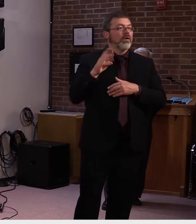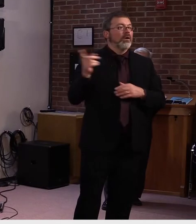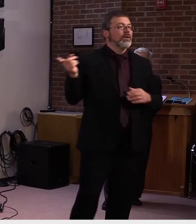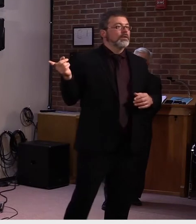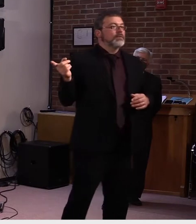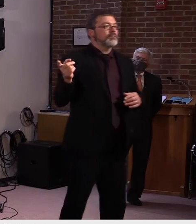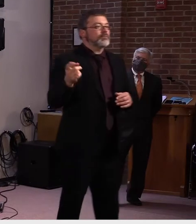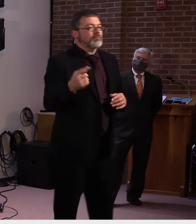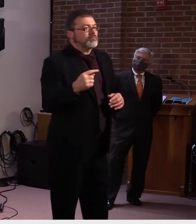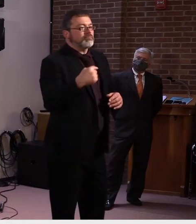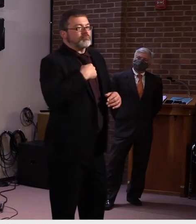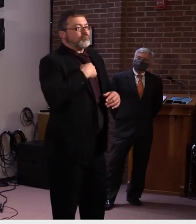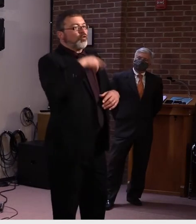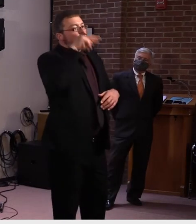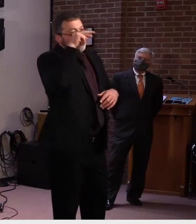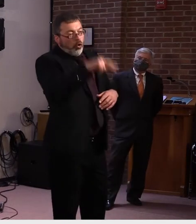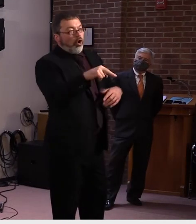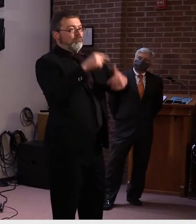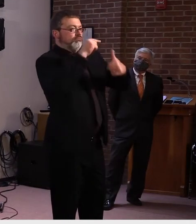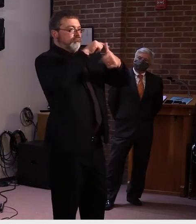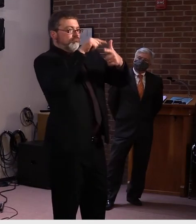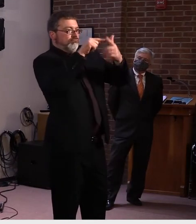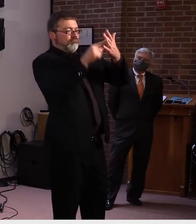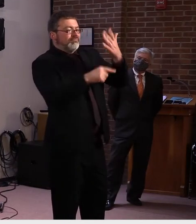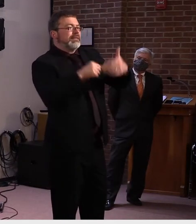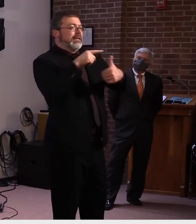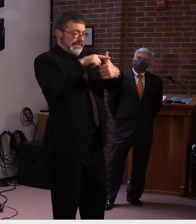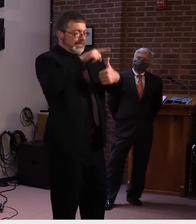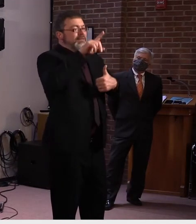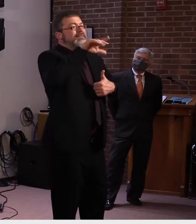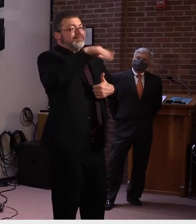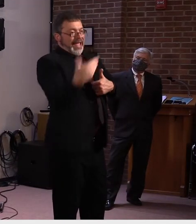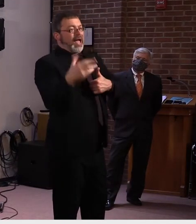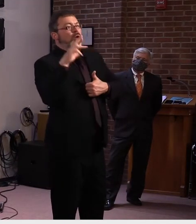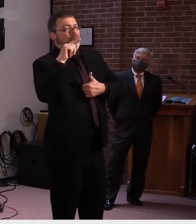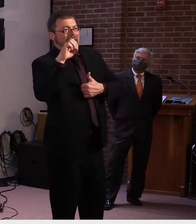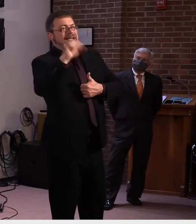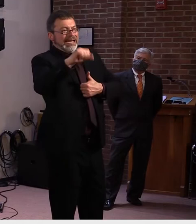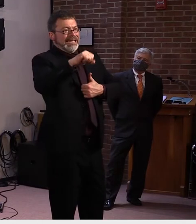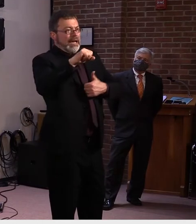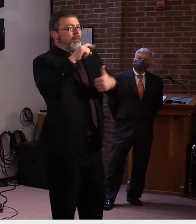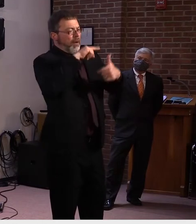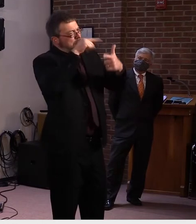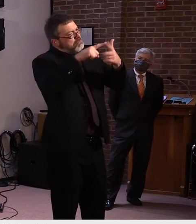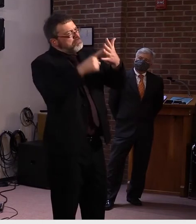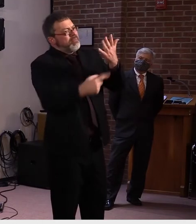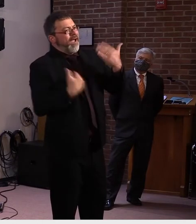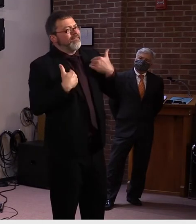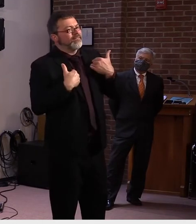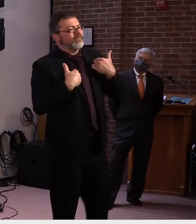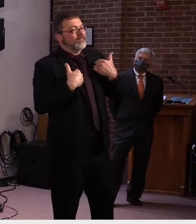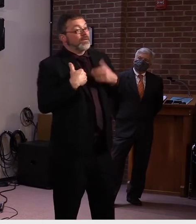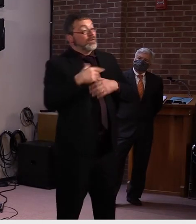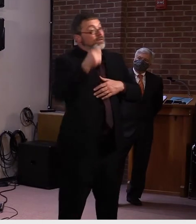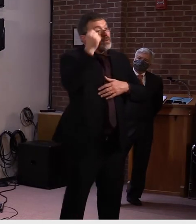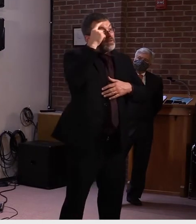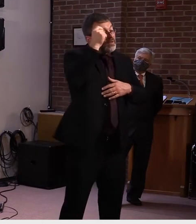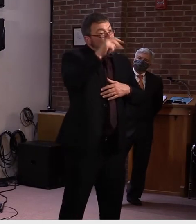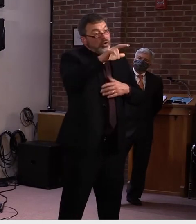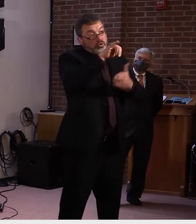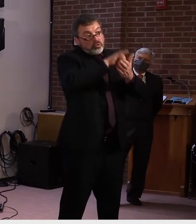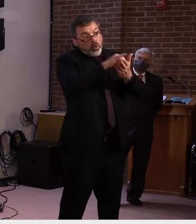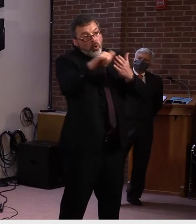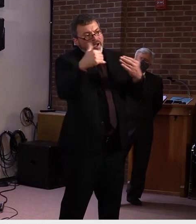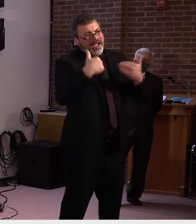again, 32,000 in New York alone. Um, um, certainly, um, I mean, even,